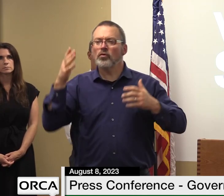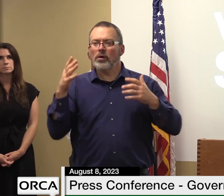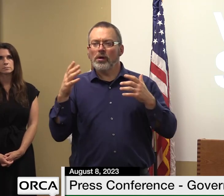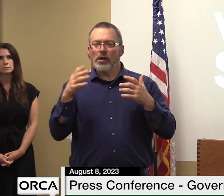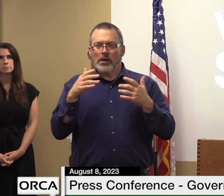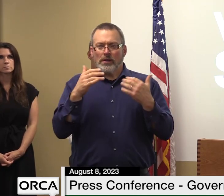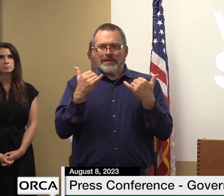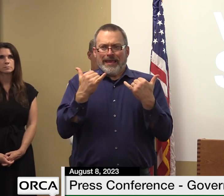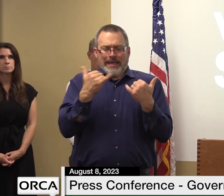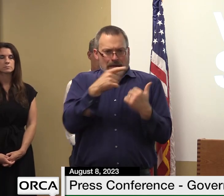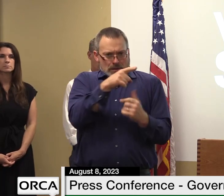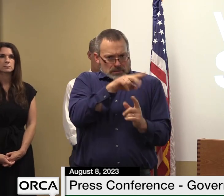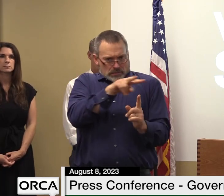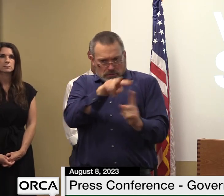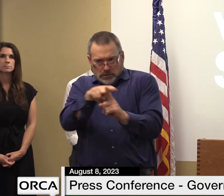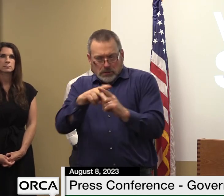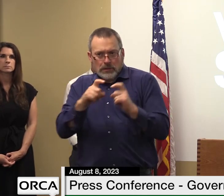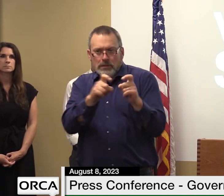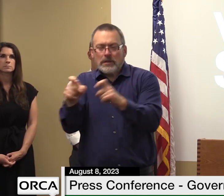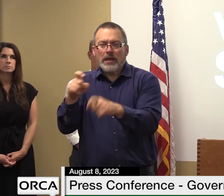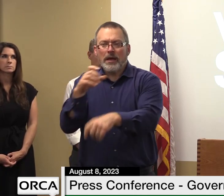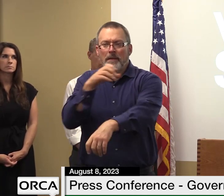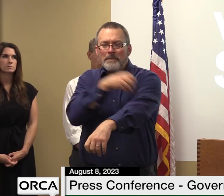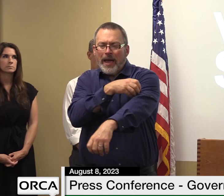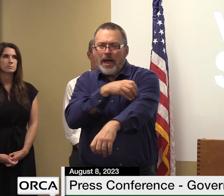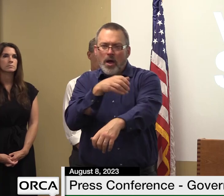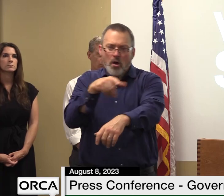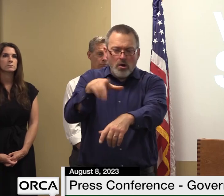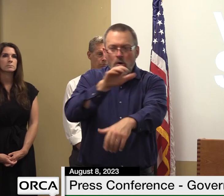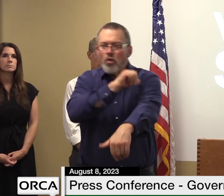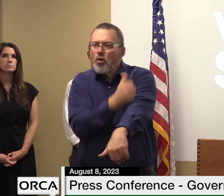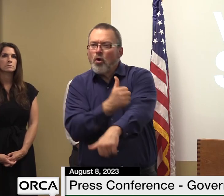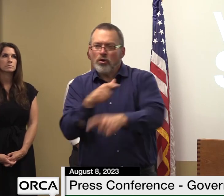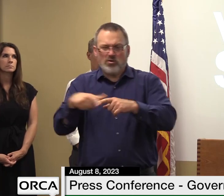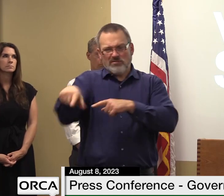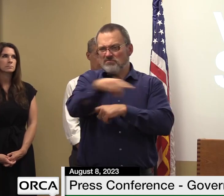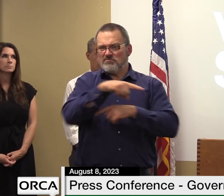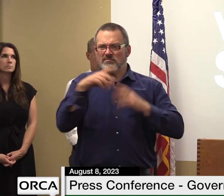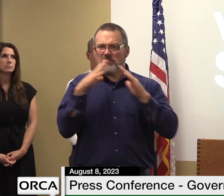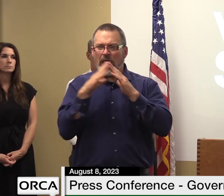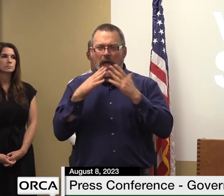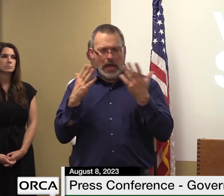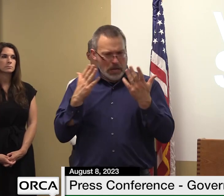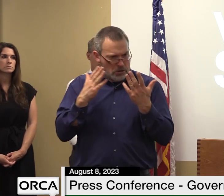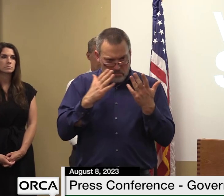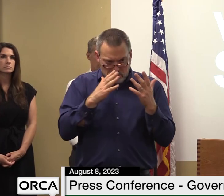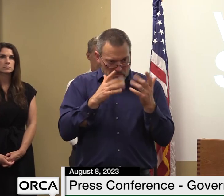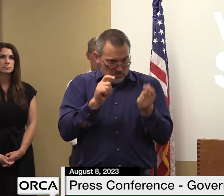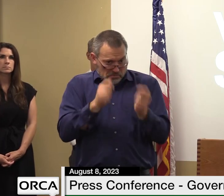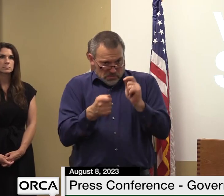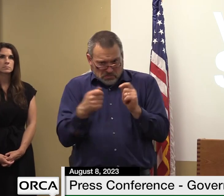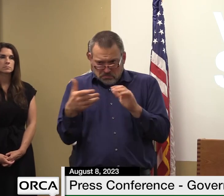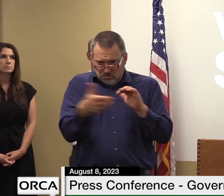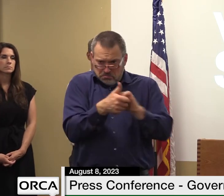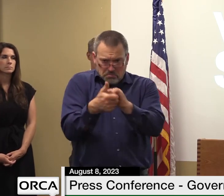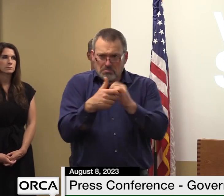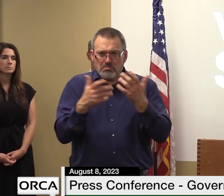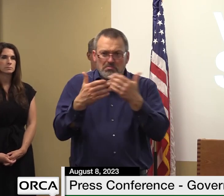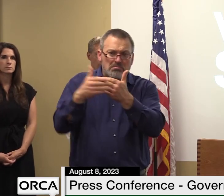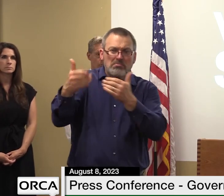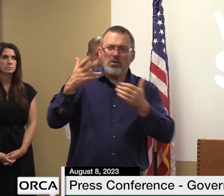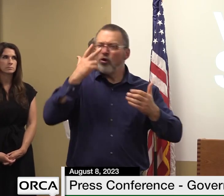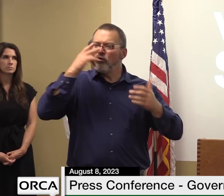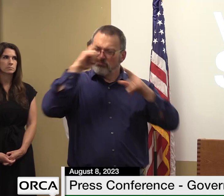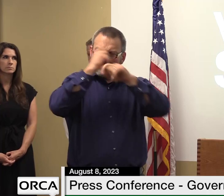say you know this is how our area needs to rebuild like what will that relationship look like yeah we want to work hand in hand with the communities